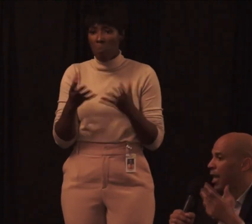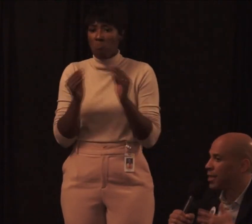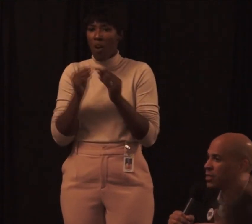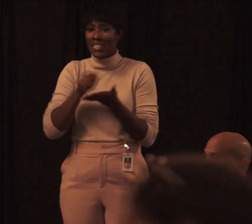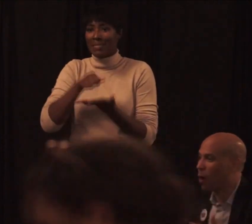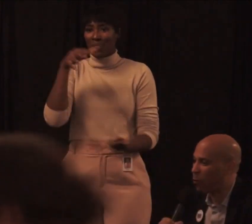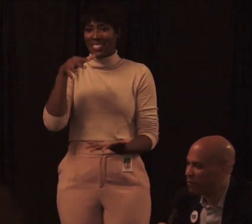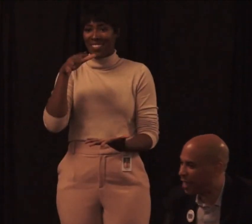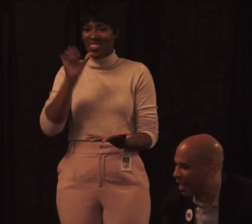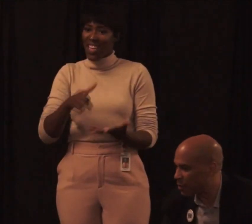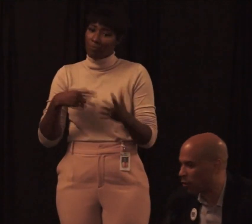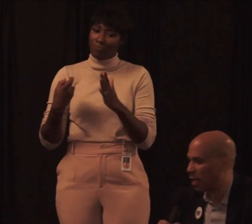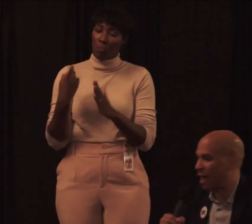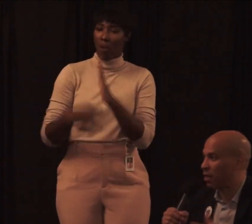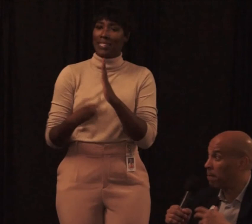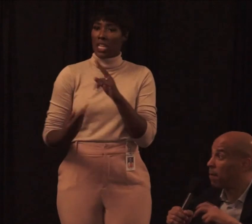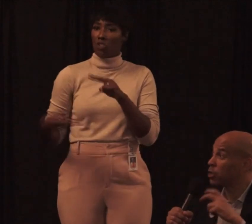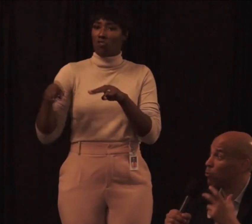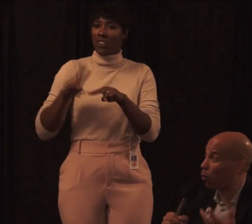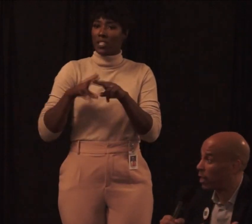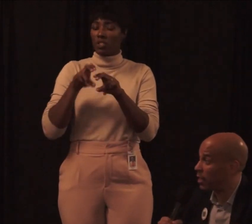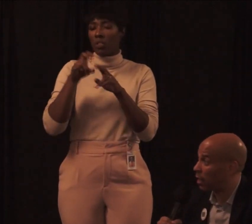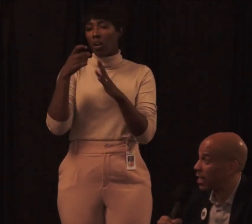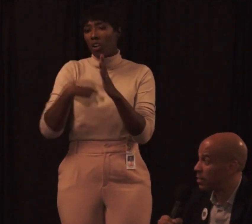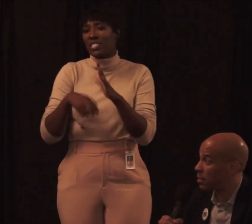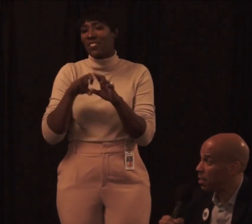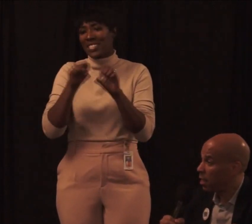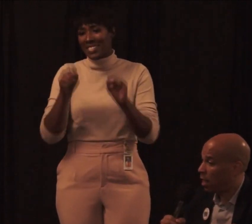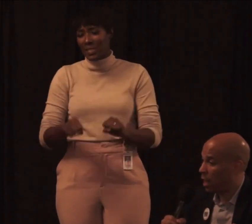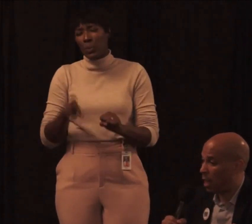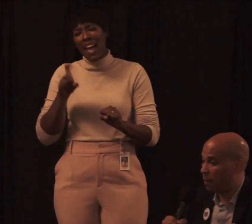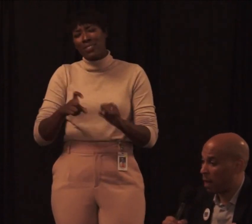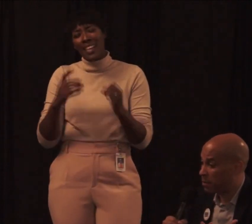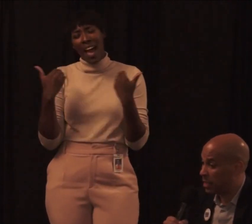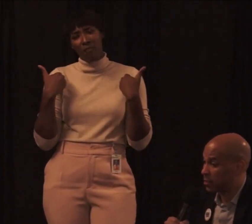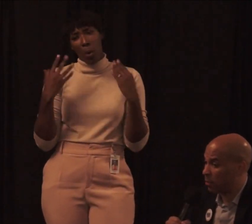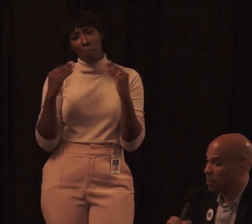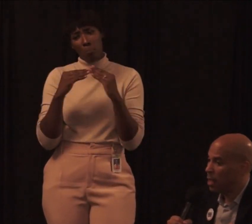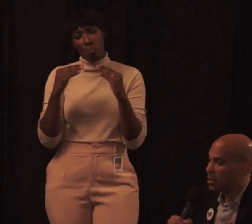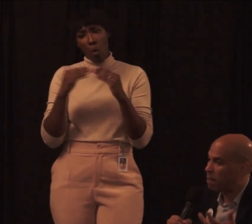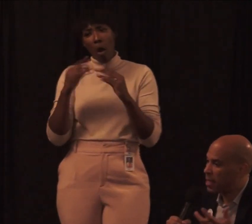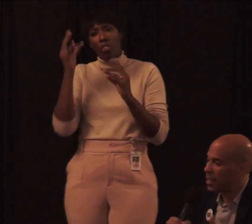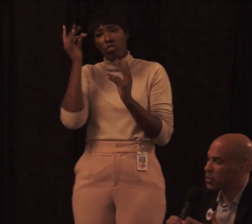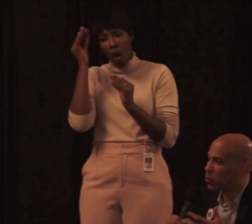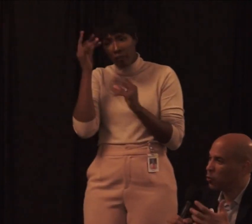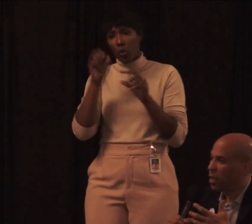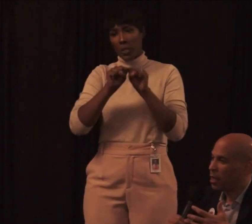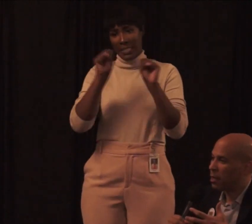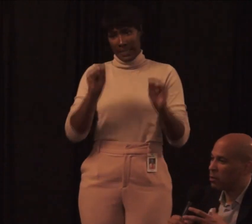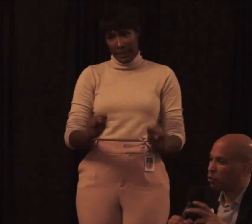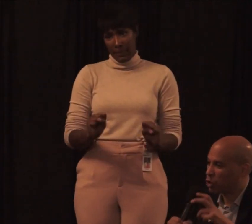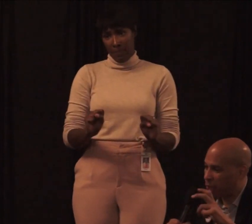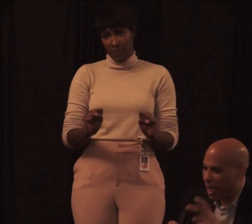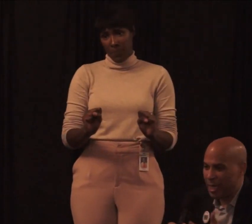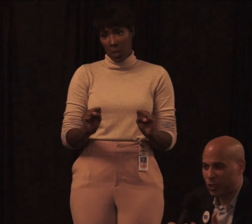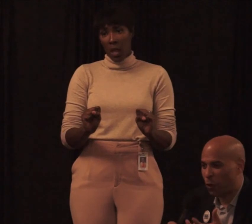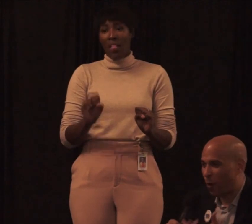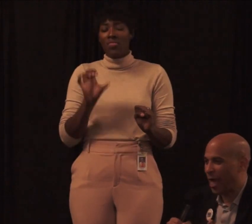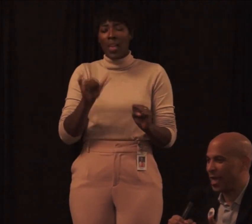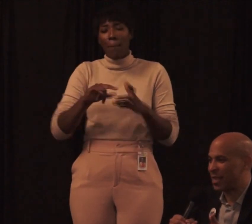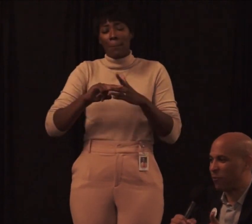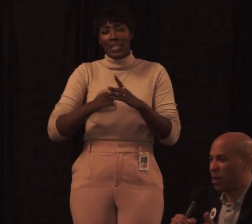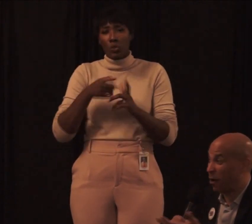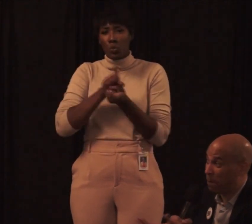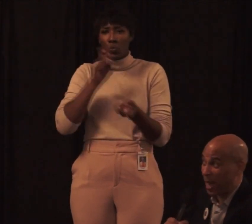country. And this is why we've got to start having a much more enlightened system that begins to change